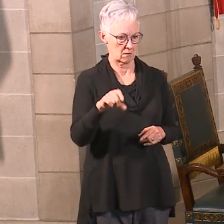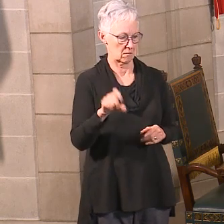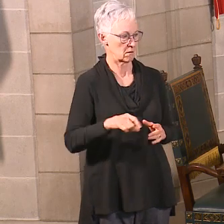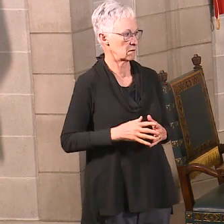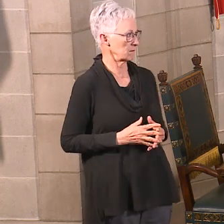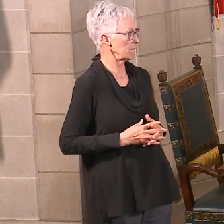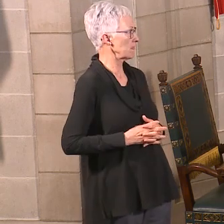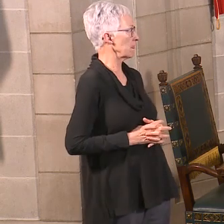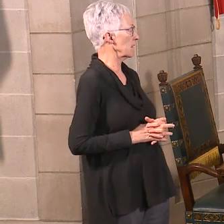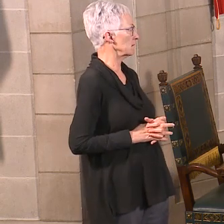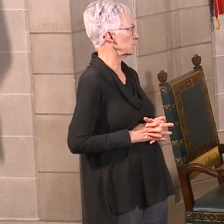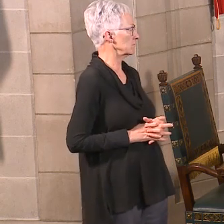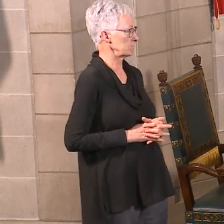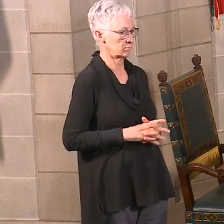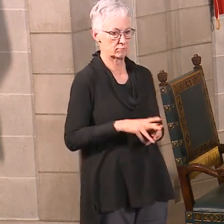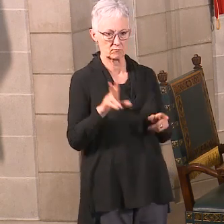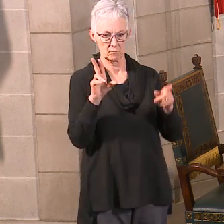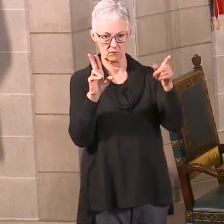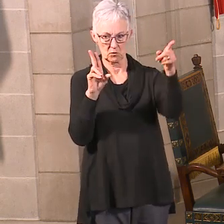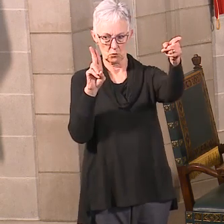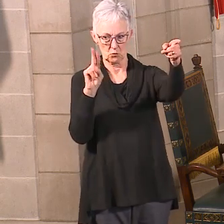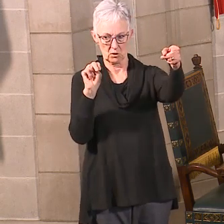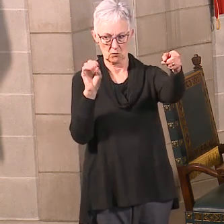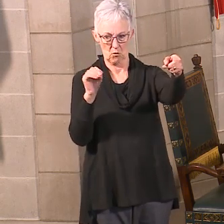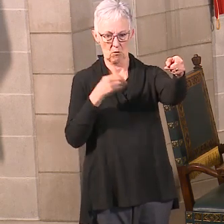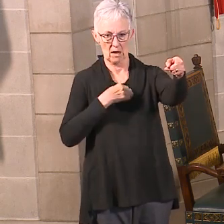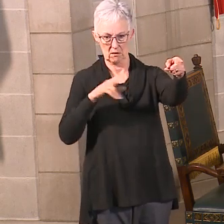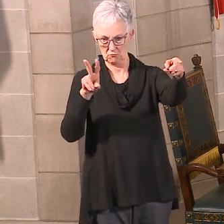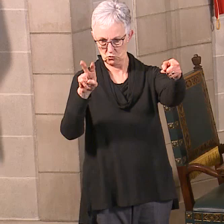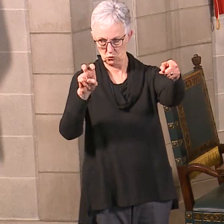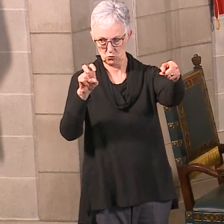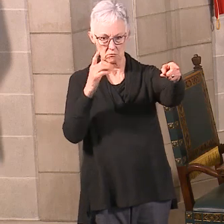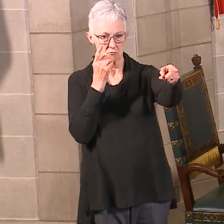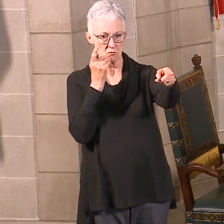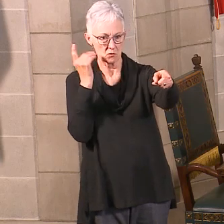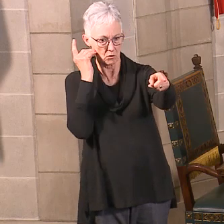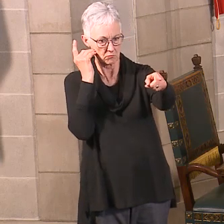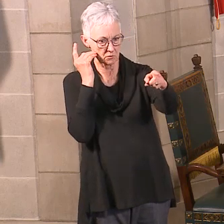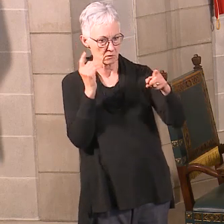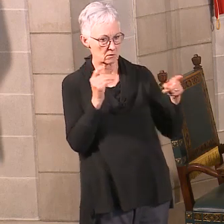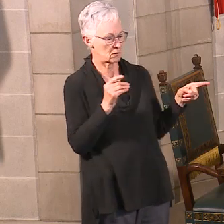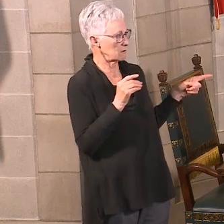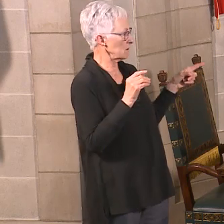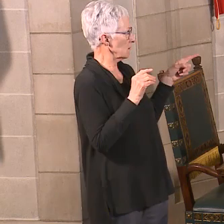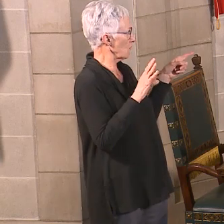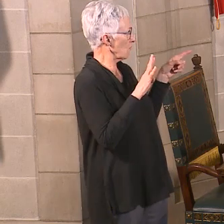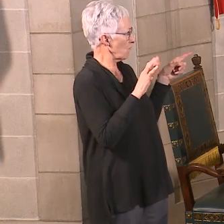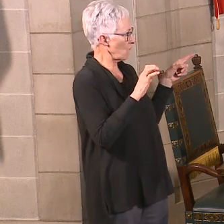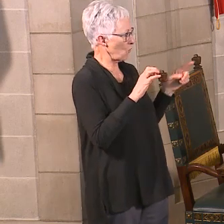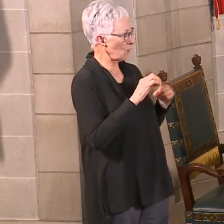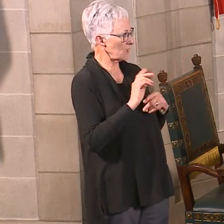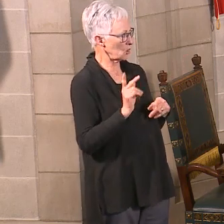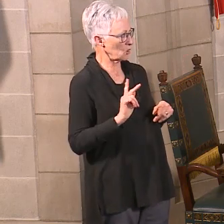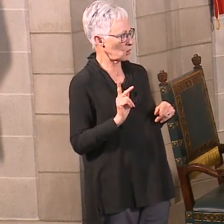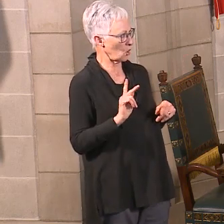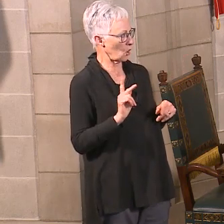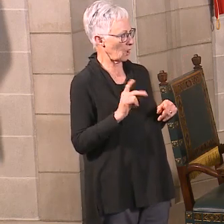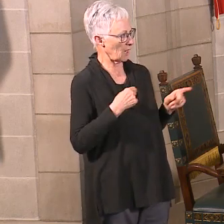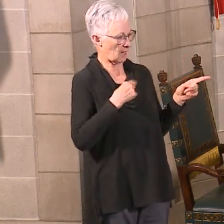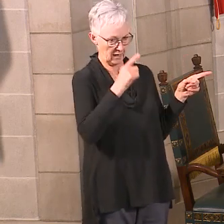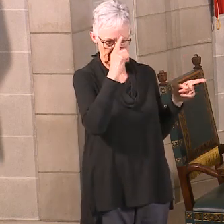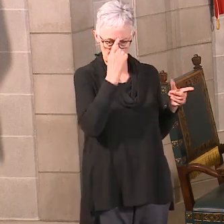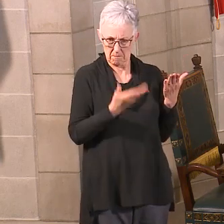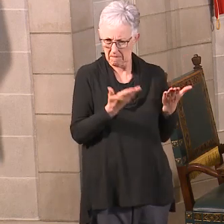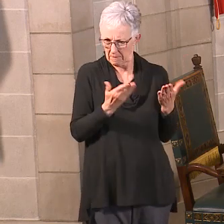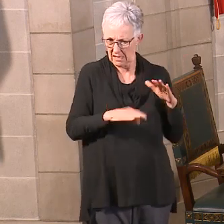So 200 dorm rooms at UNO. And 400 in Kearney and something like that. I think it's even up to 600